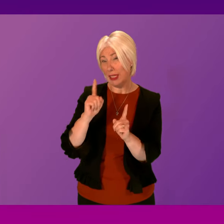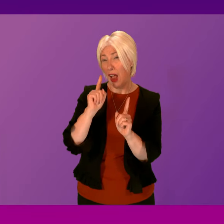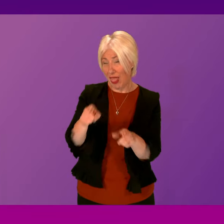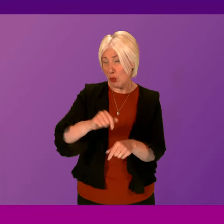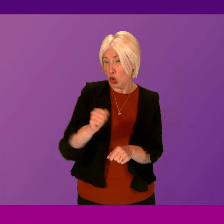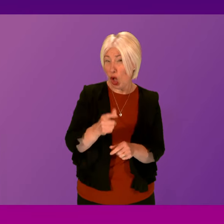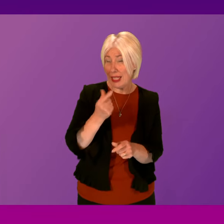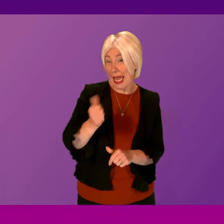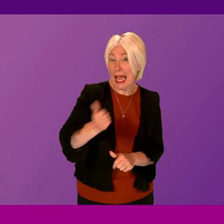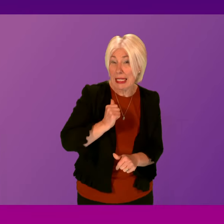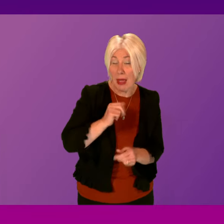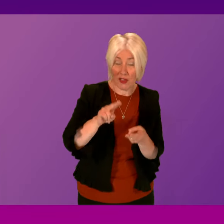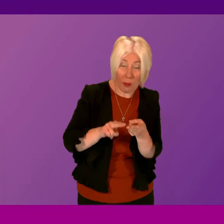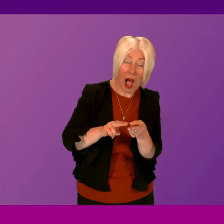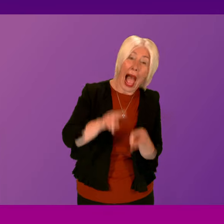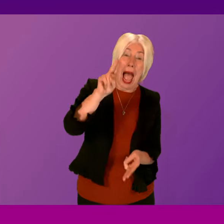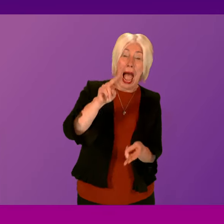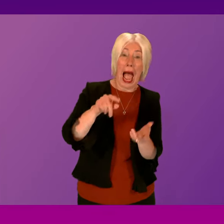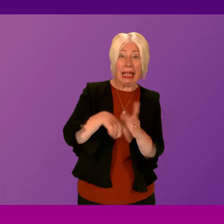expect from high-tax Hamza?